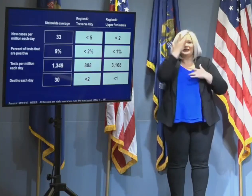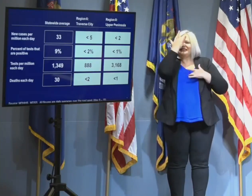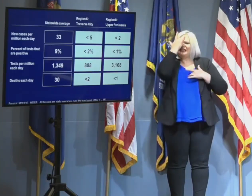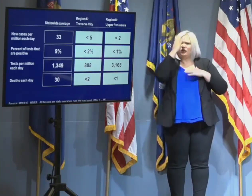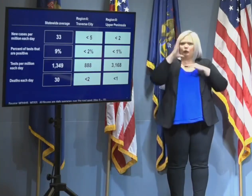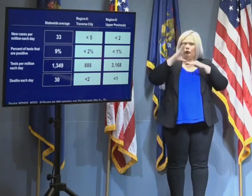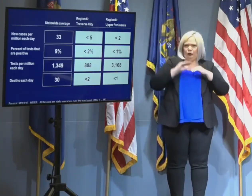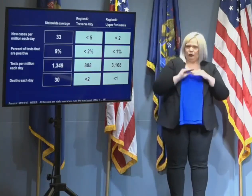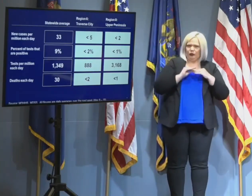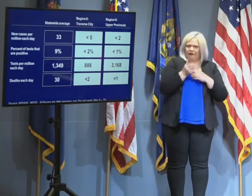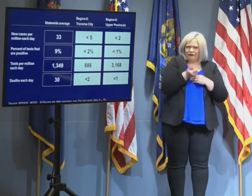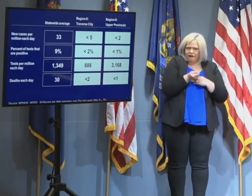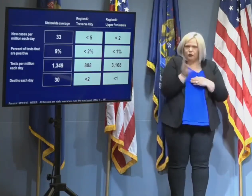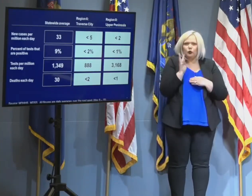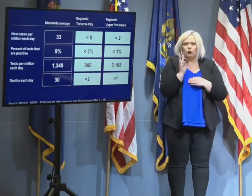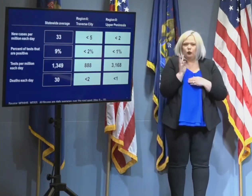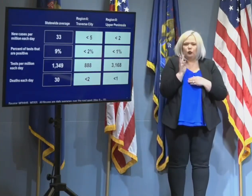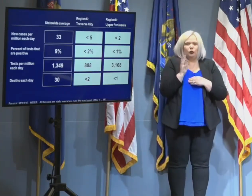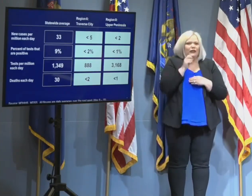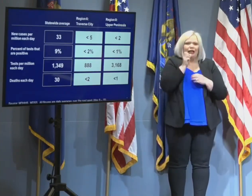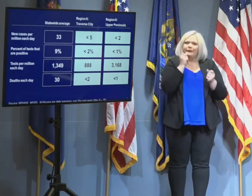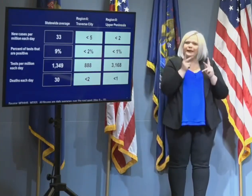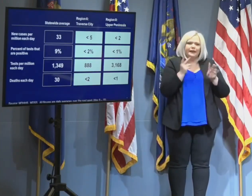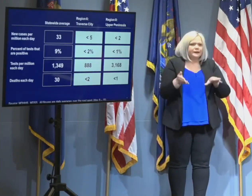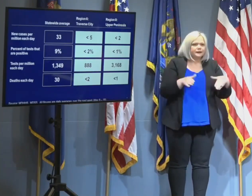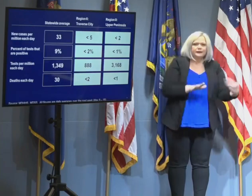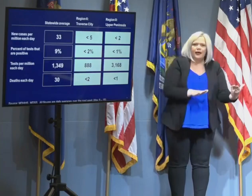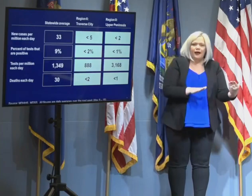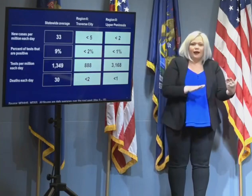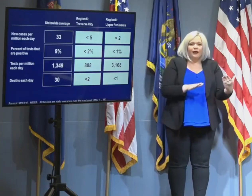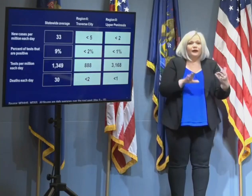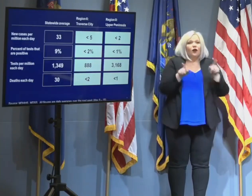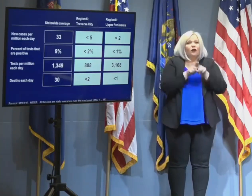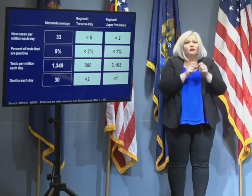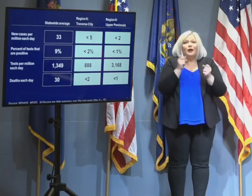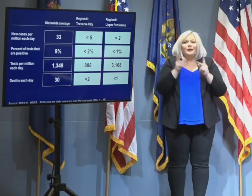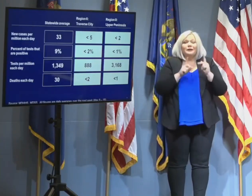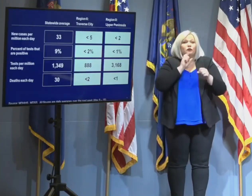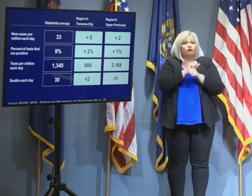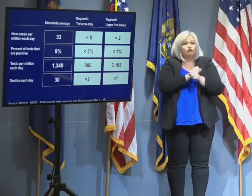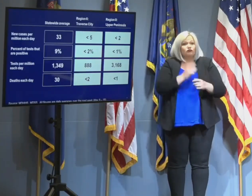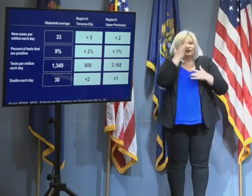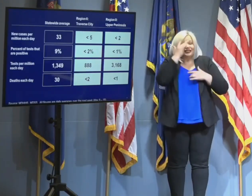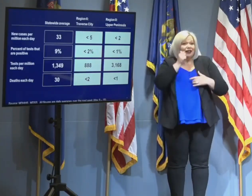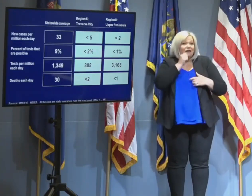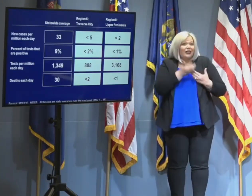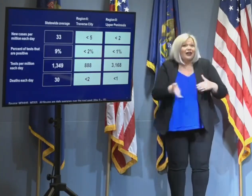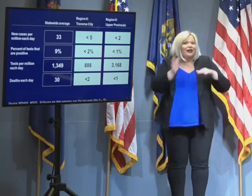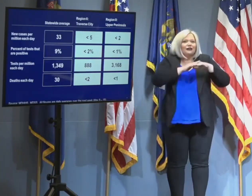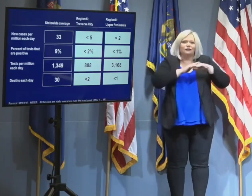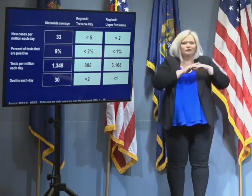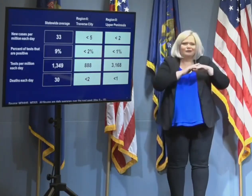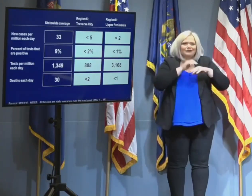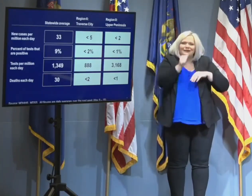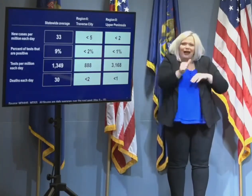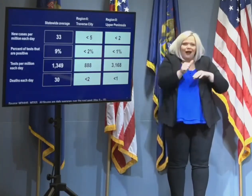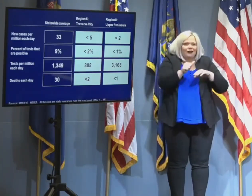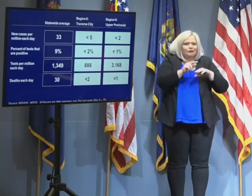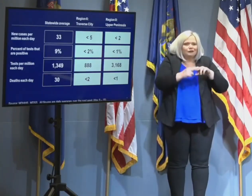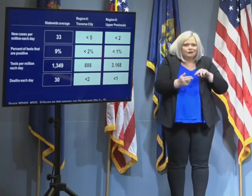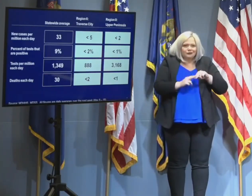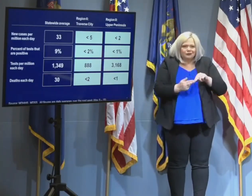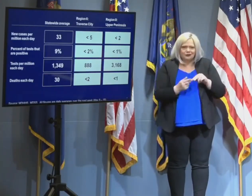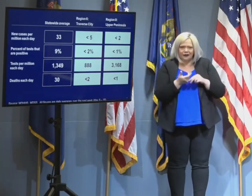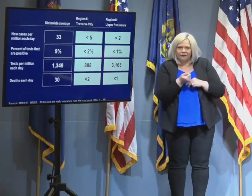extremely low deaths per capita, low and declining cases of COVID-19, low and declining need